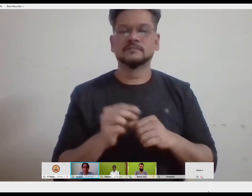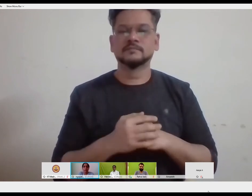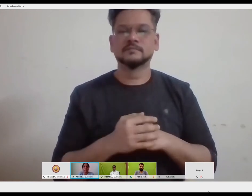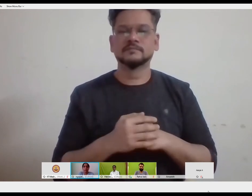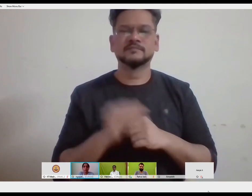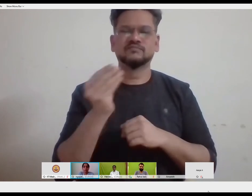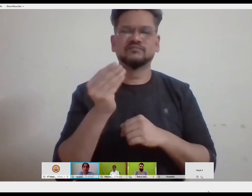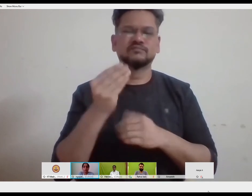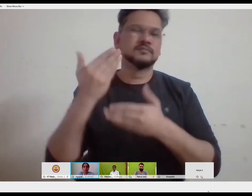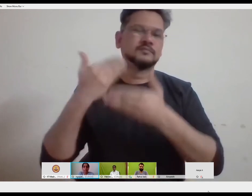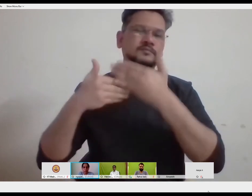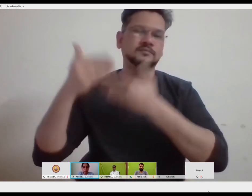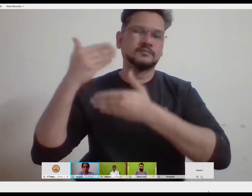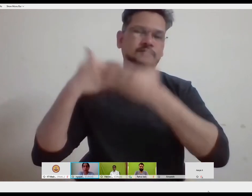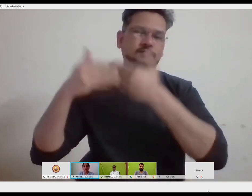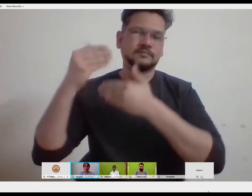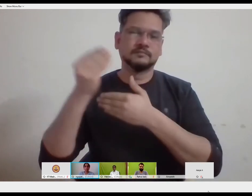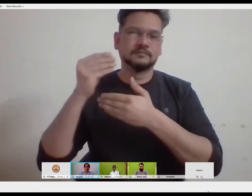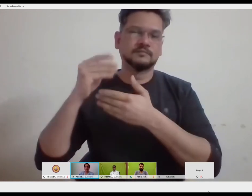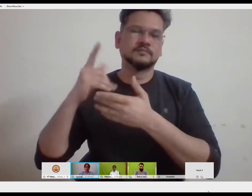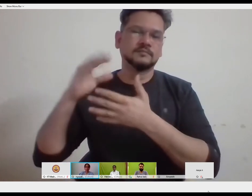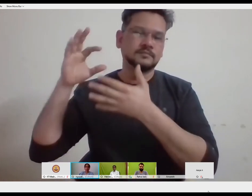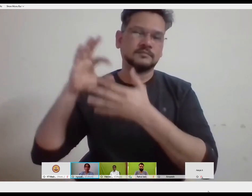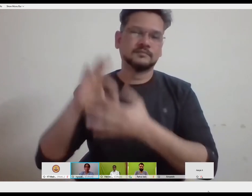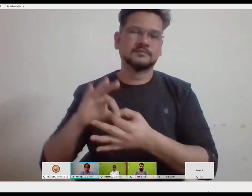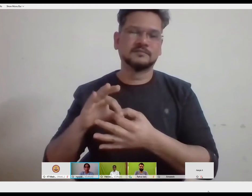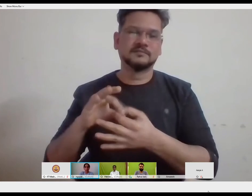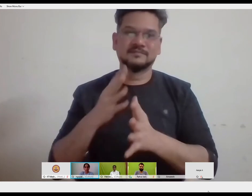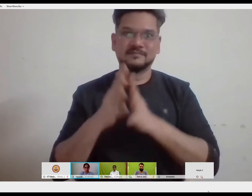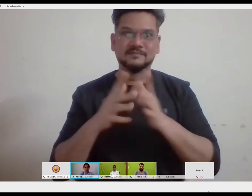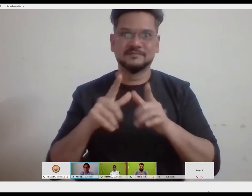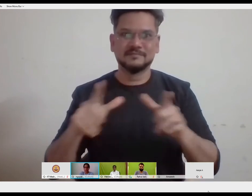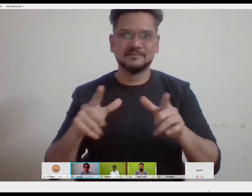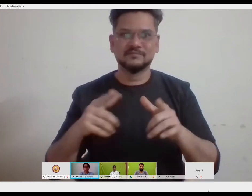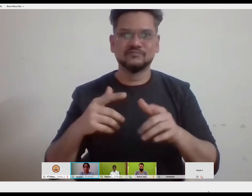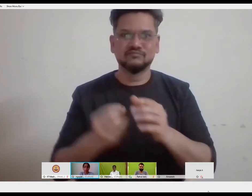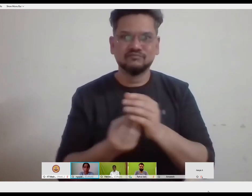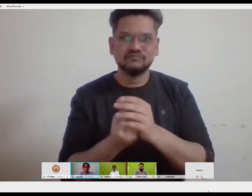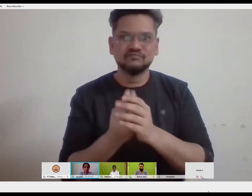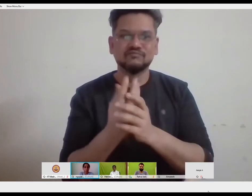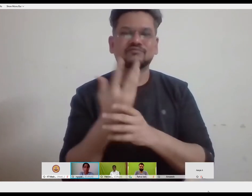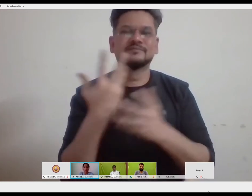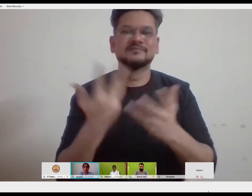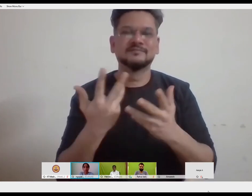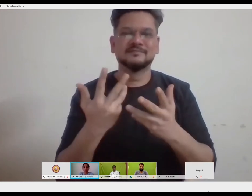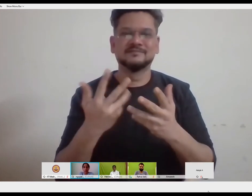to link to how sign sign language has come about in today, today's world where everybody wants to